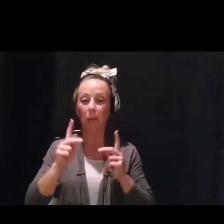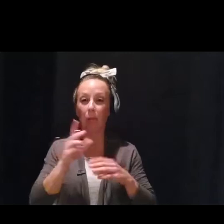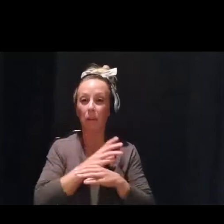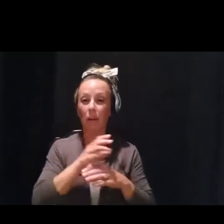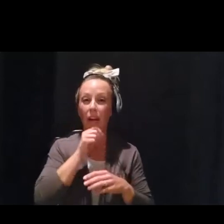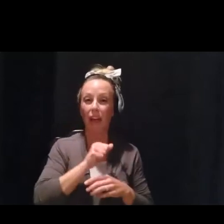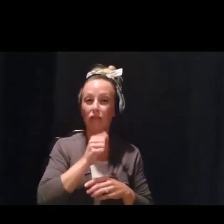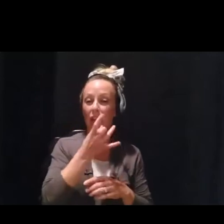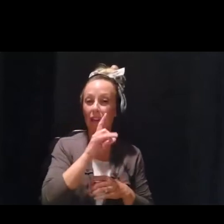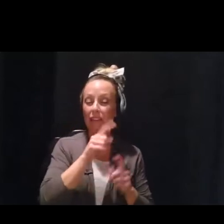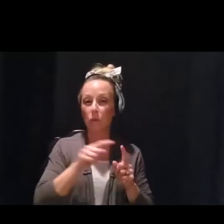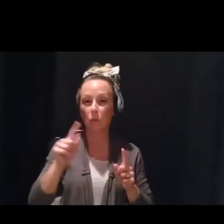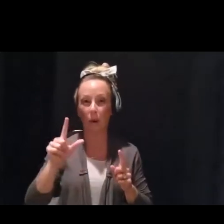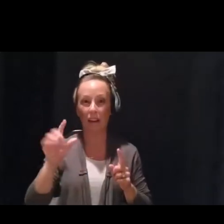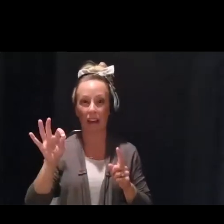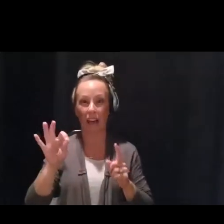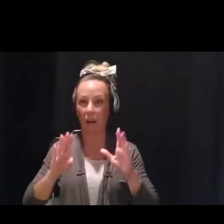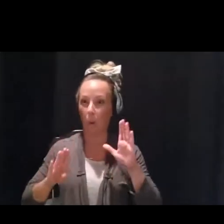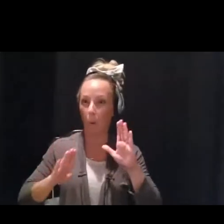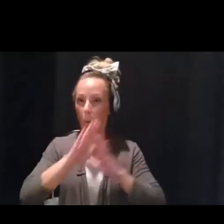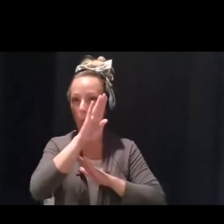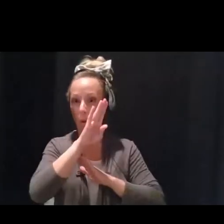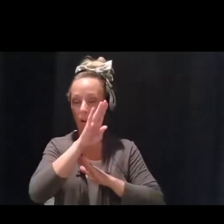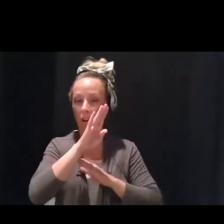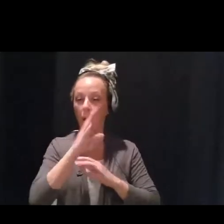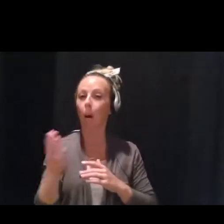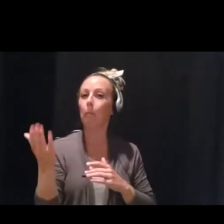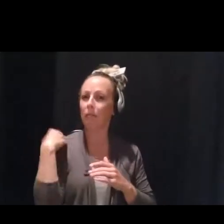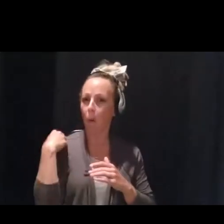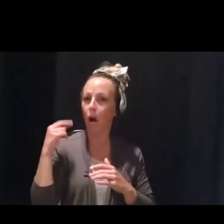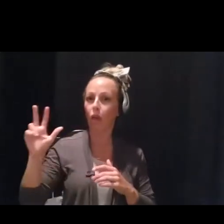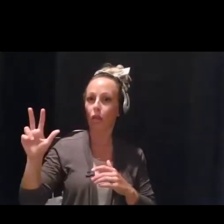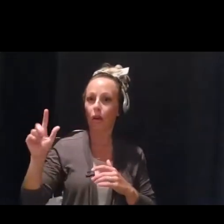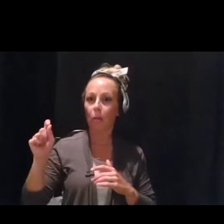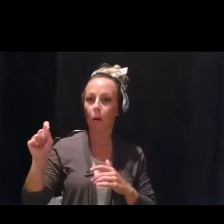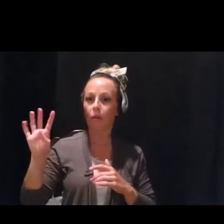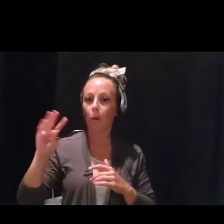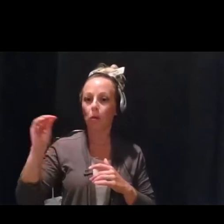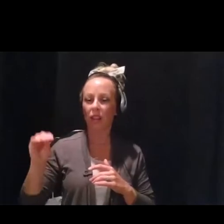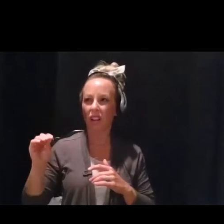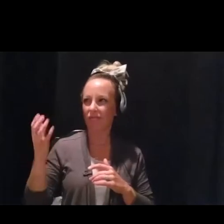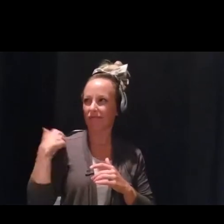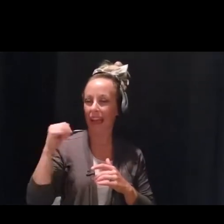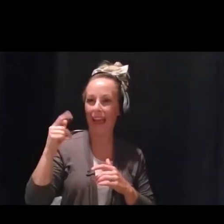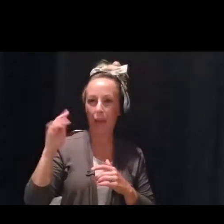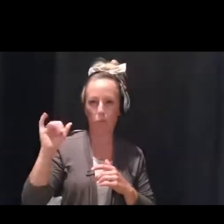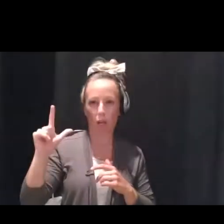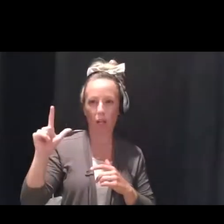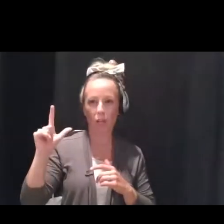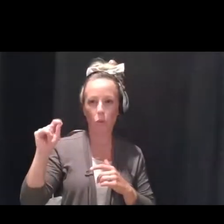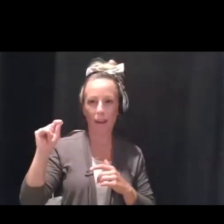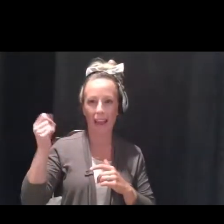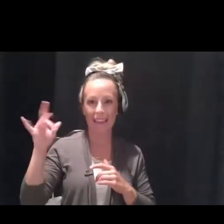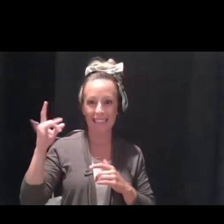old. So there was a jump from 3.4% in April of 2018 to a whopping 24